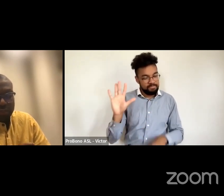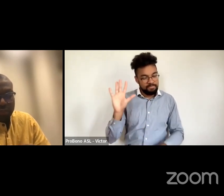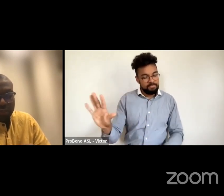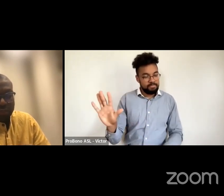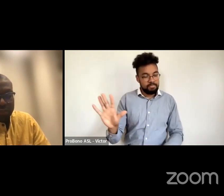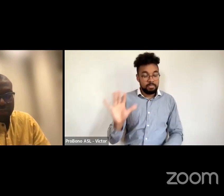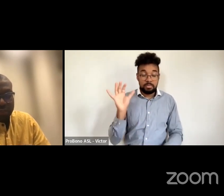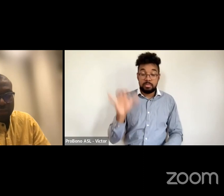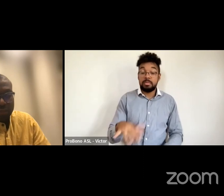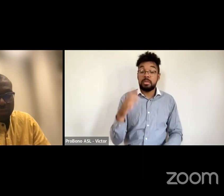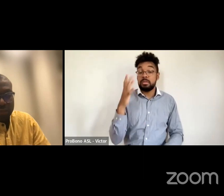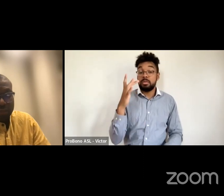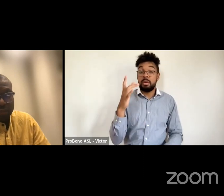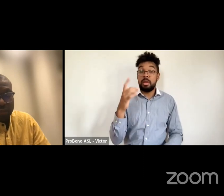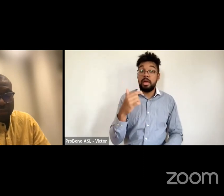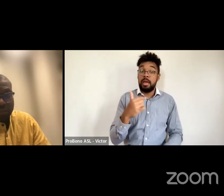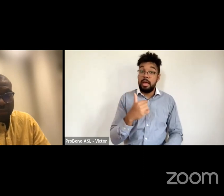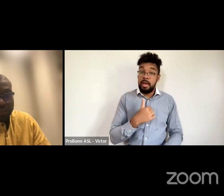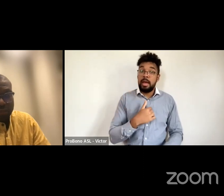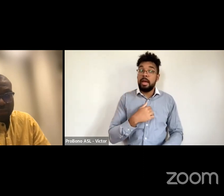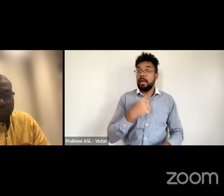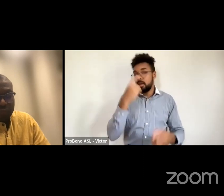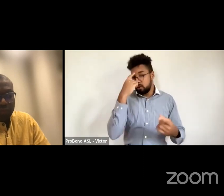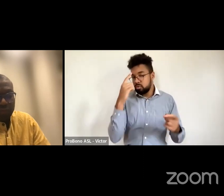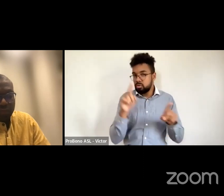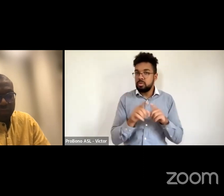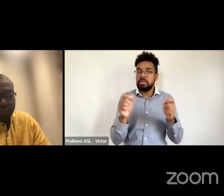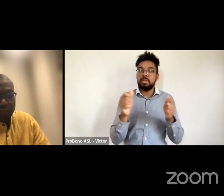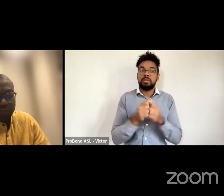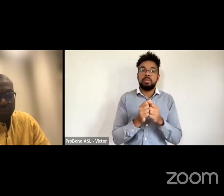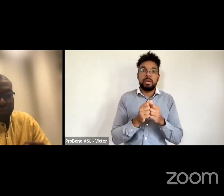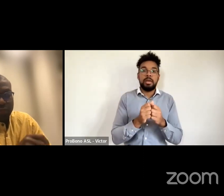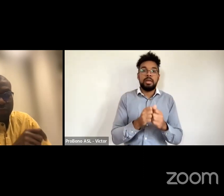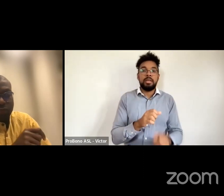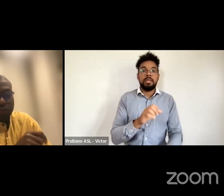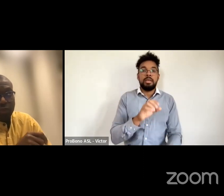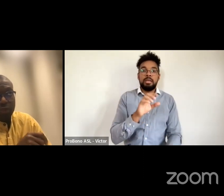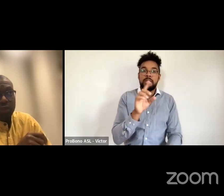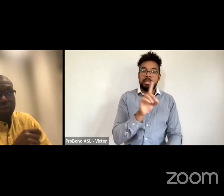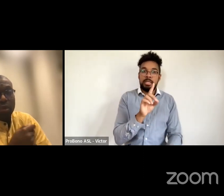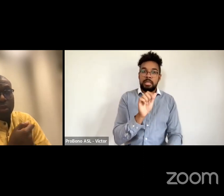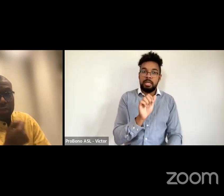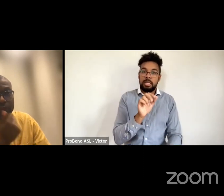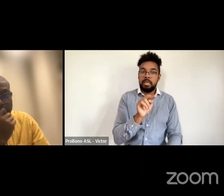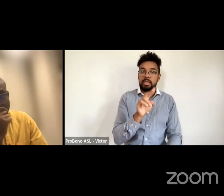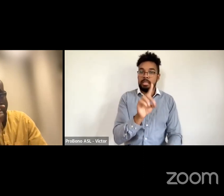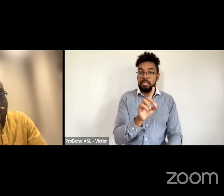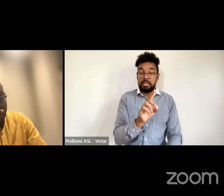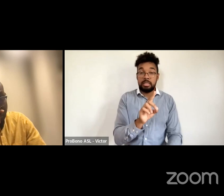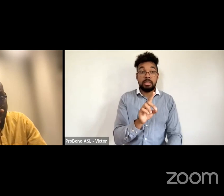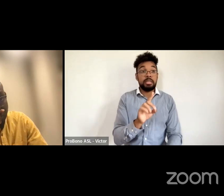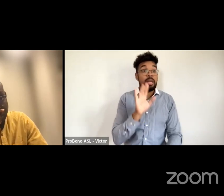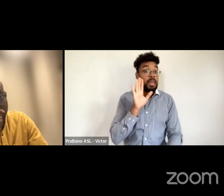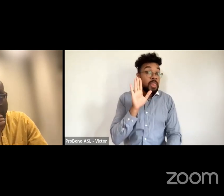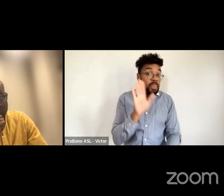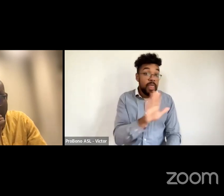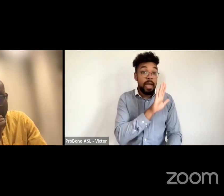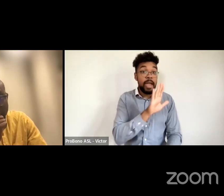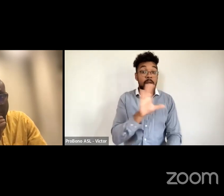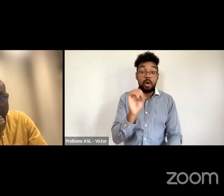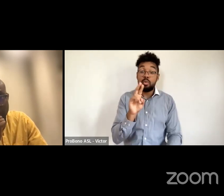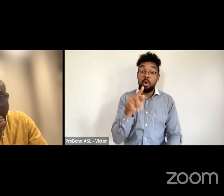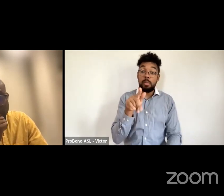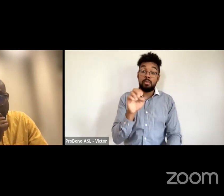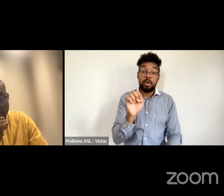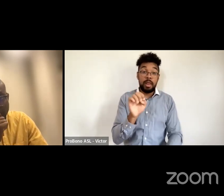daad because of their corporate option towards climate